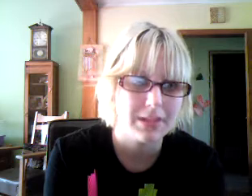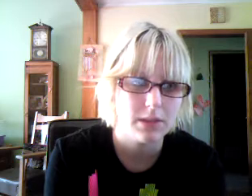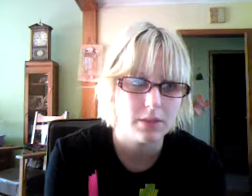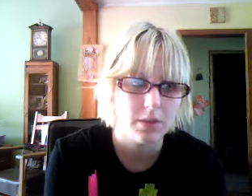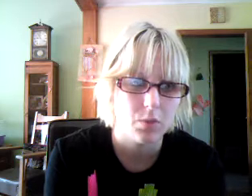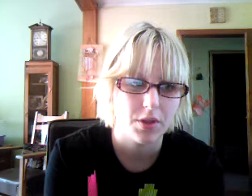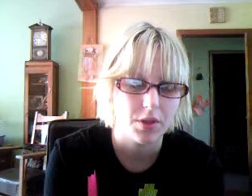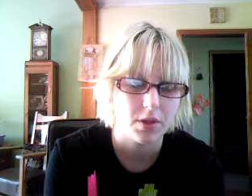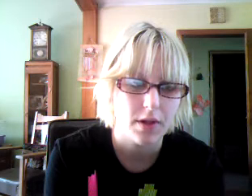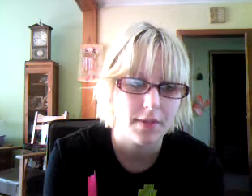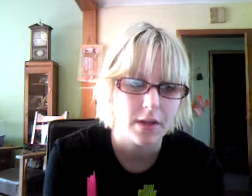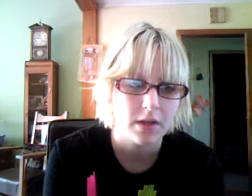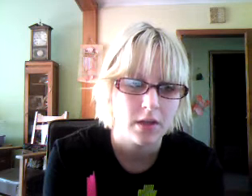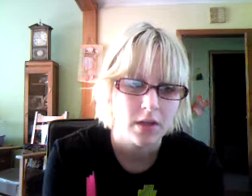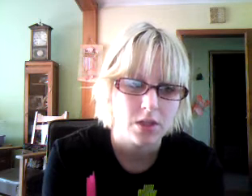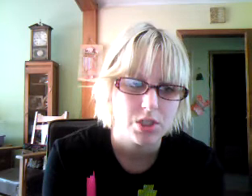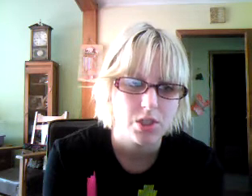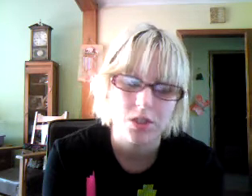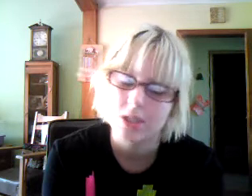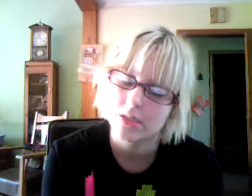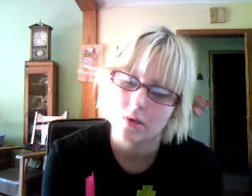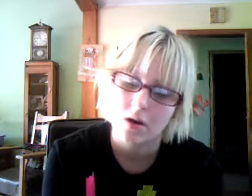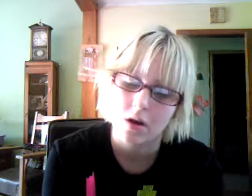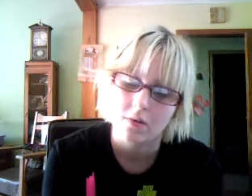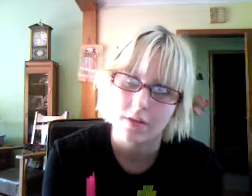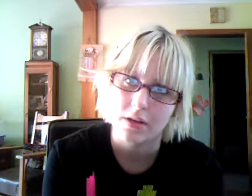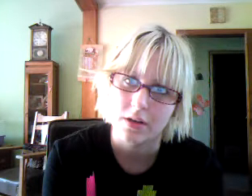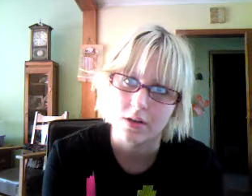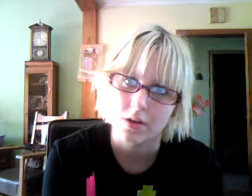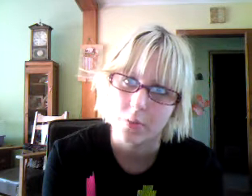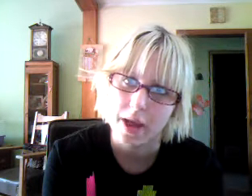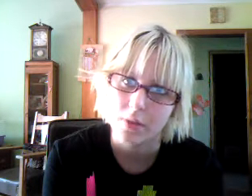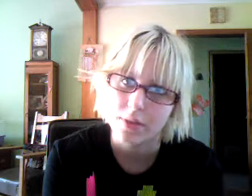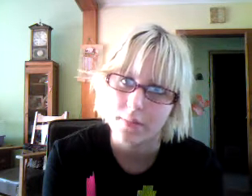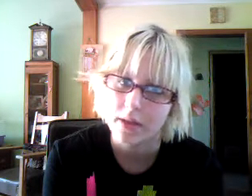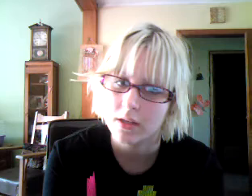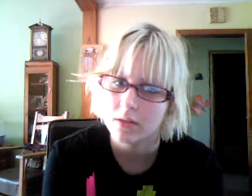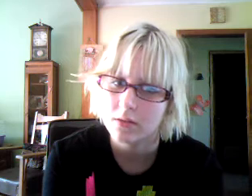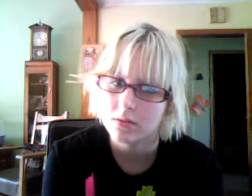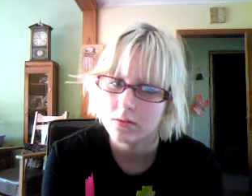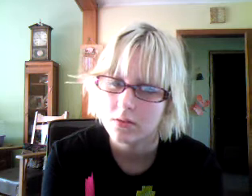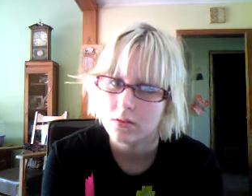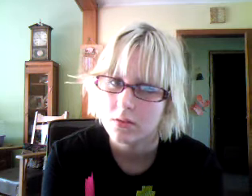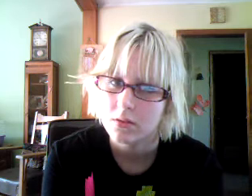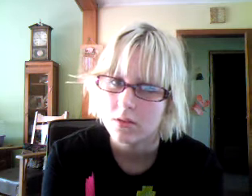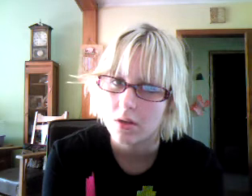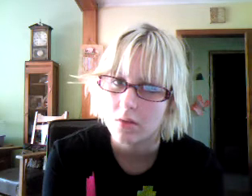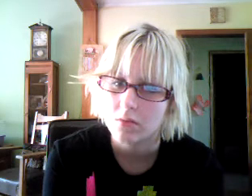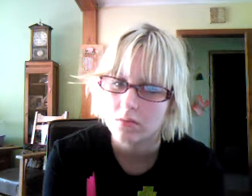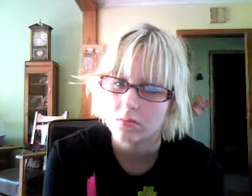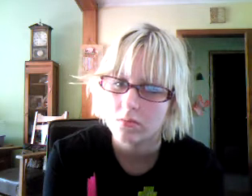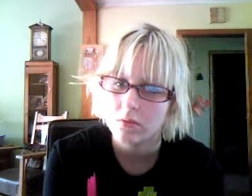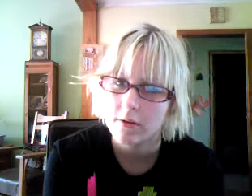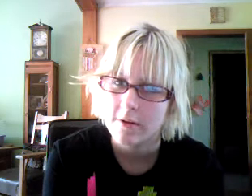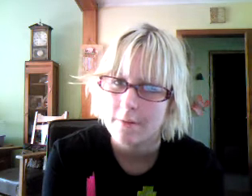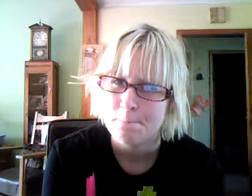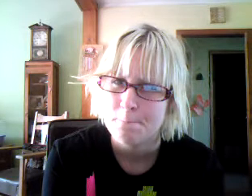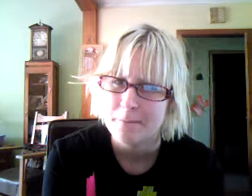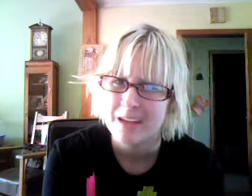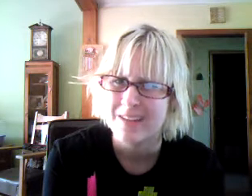sleeping with her and then she'll just run off and go back with a man. so, and,